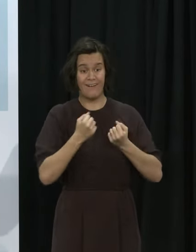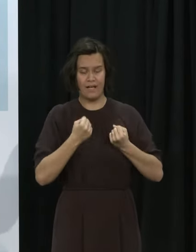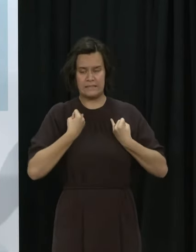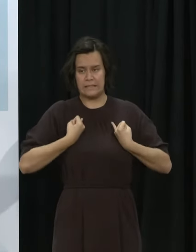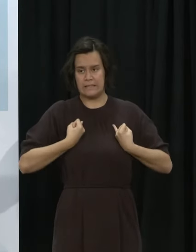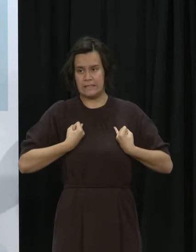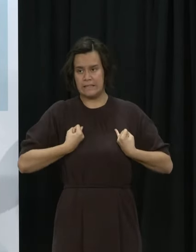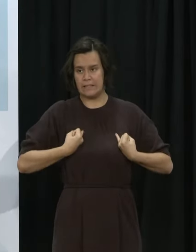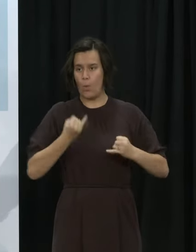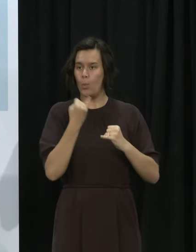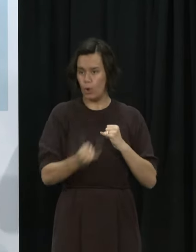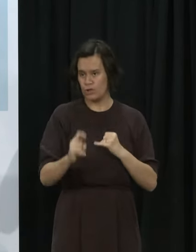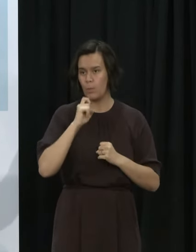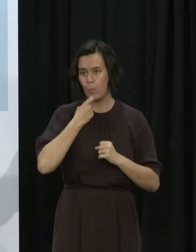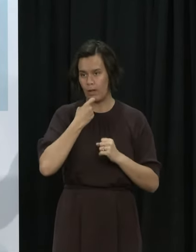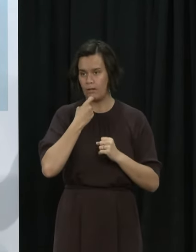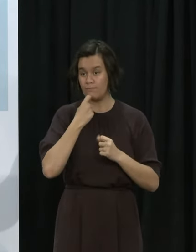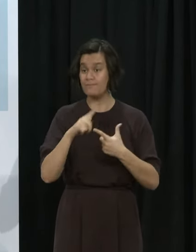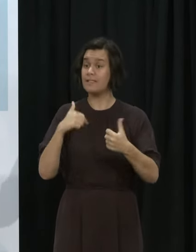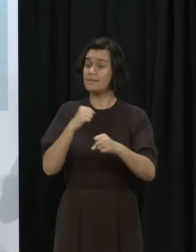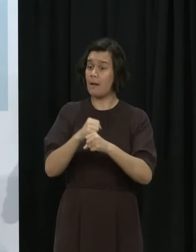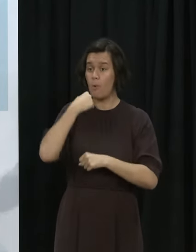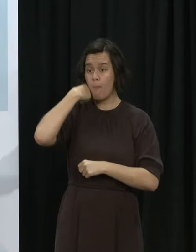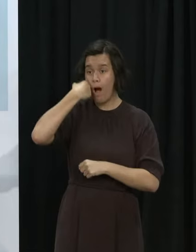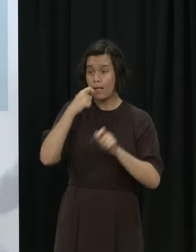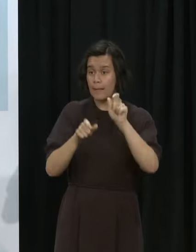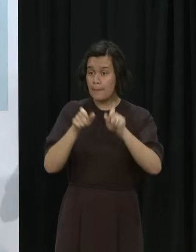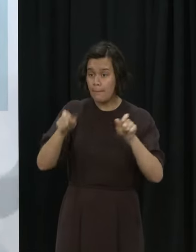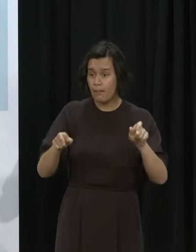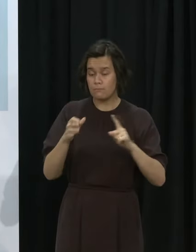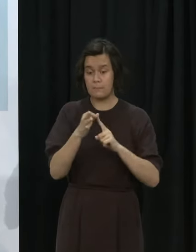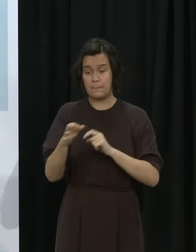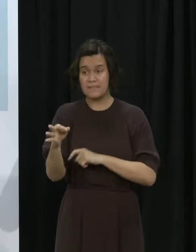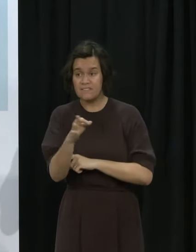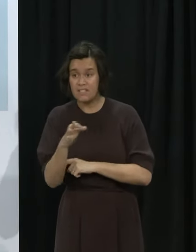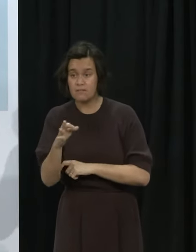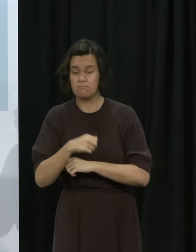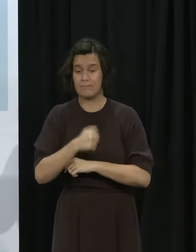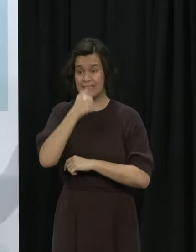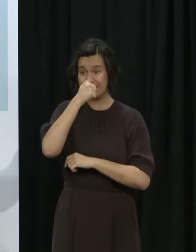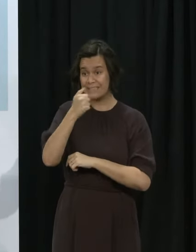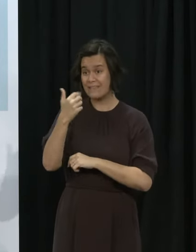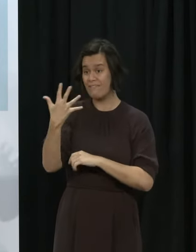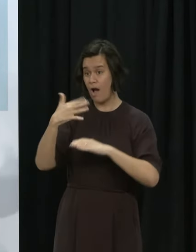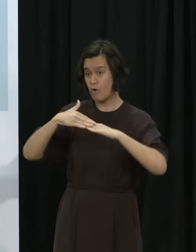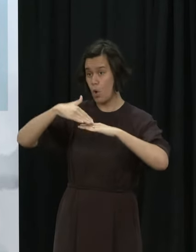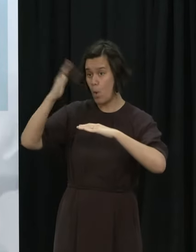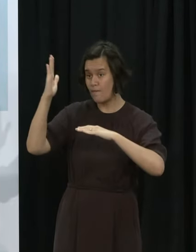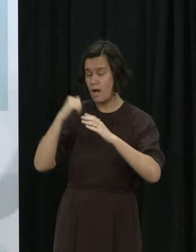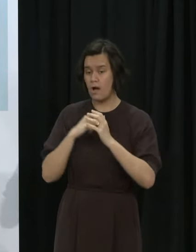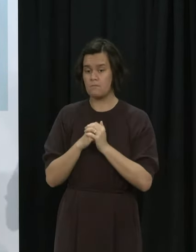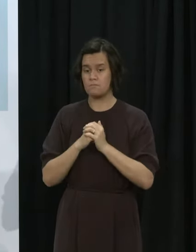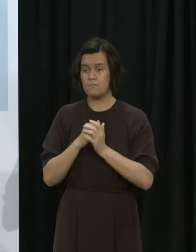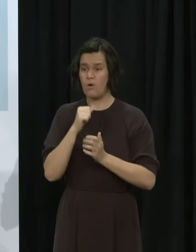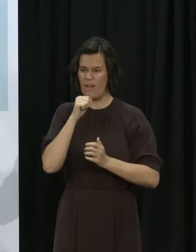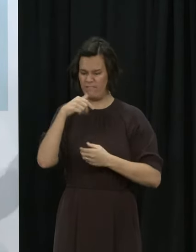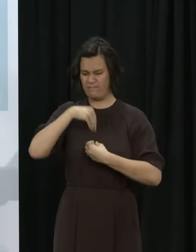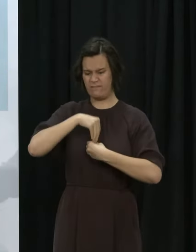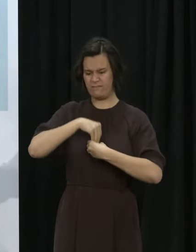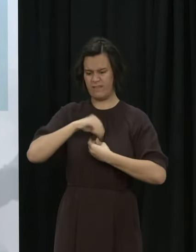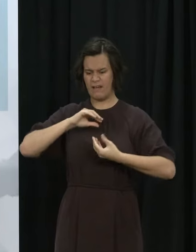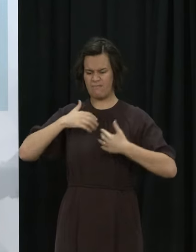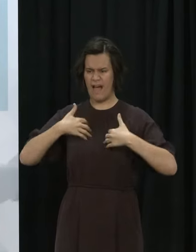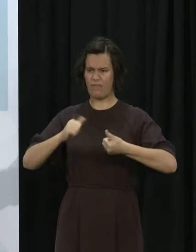includes particularly Maori and Pacific peoples, those aged 65 years and older, and those with pre-existing medical